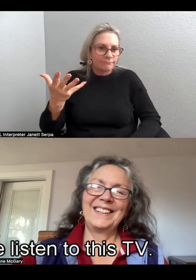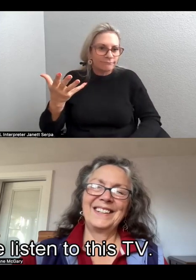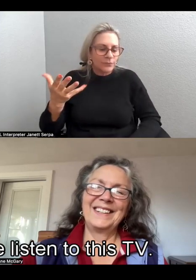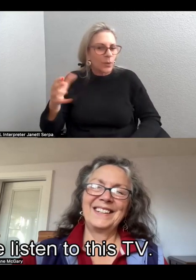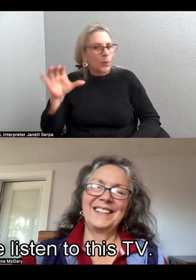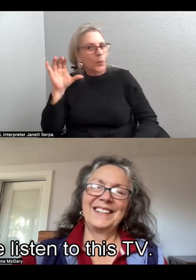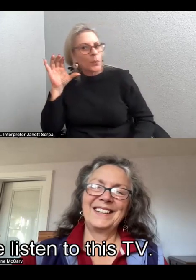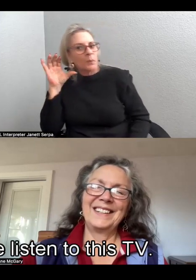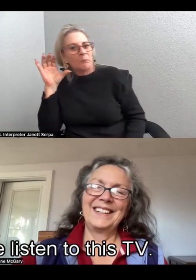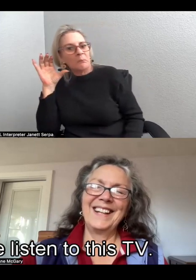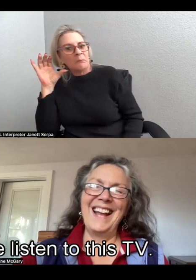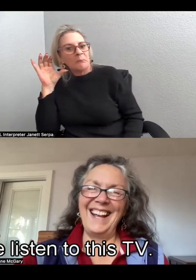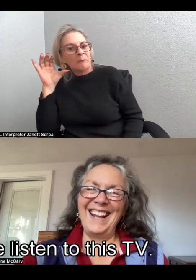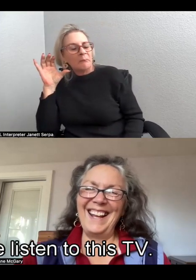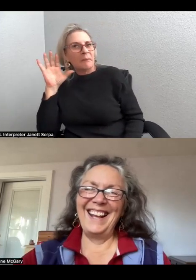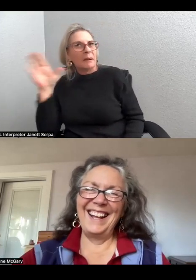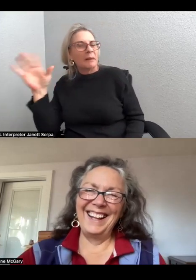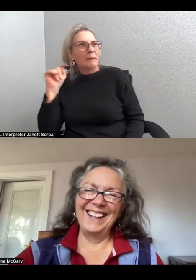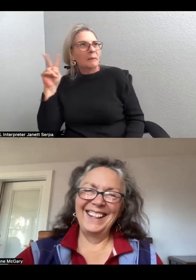okay, let me listen to this TV.